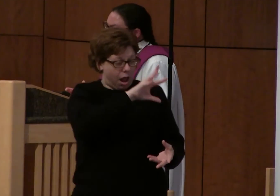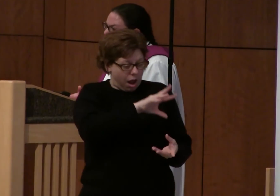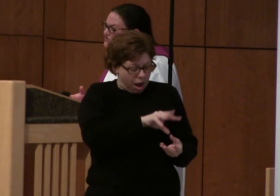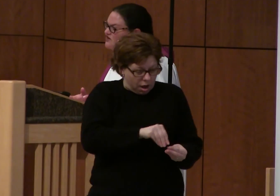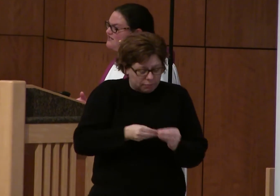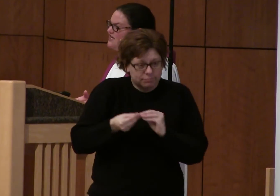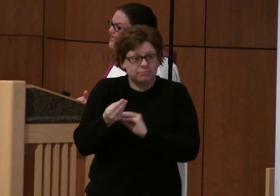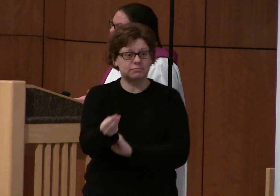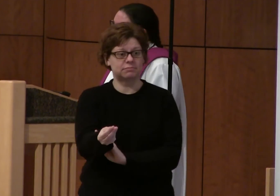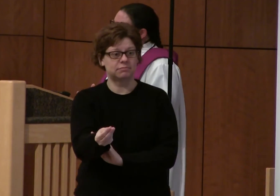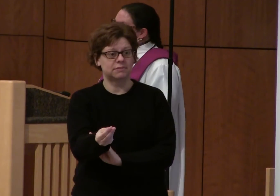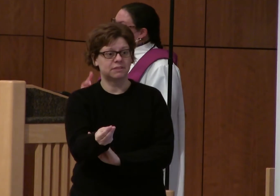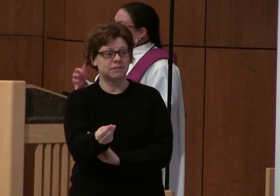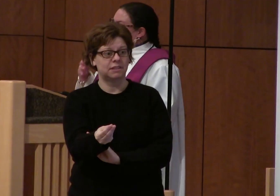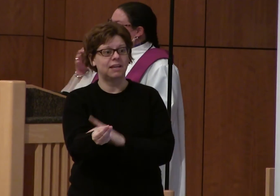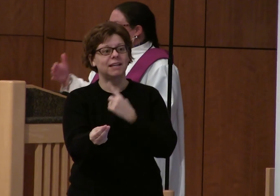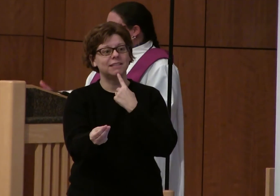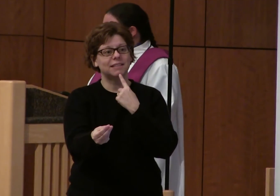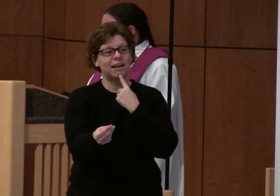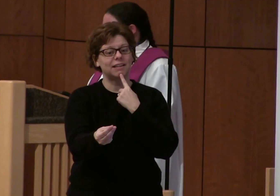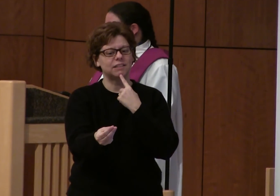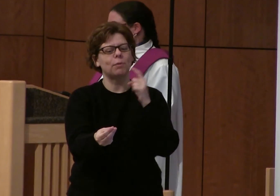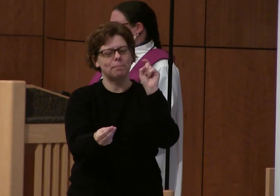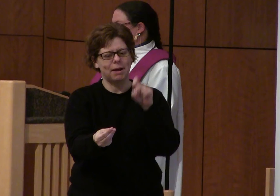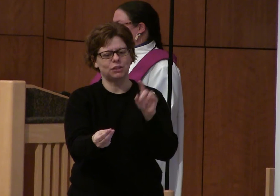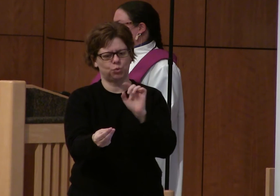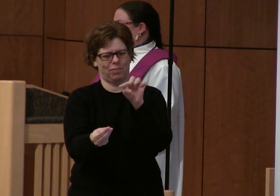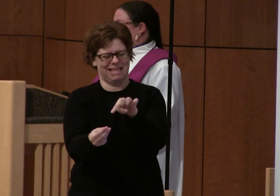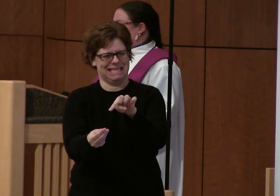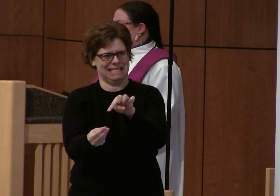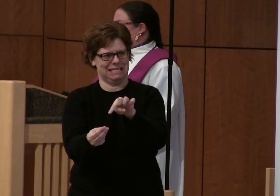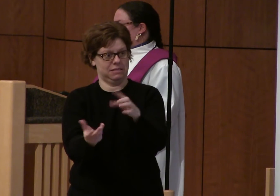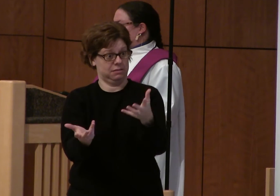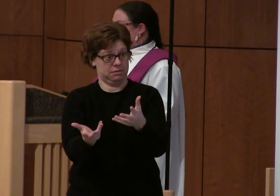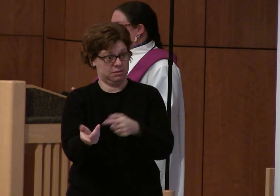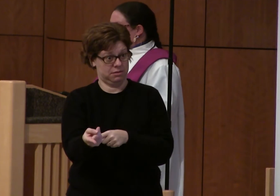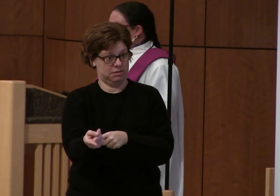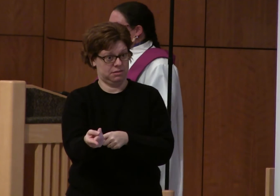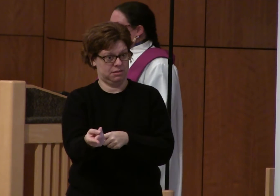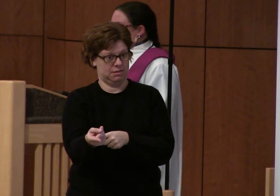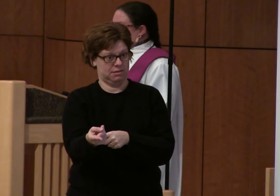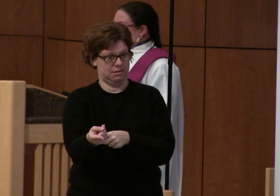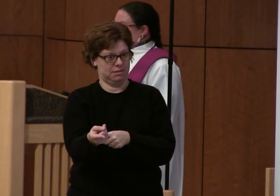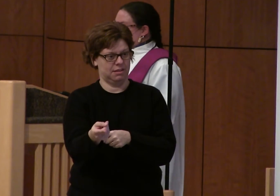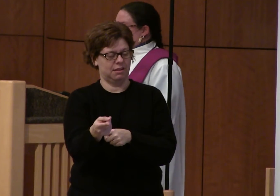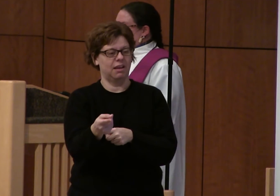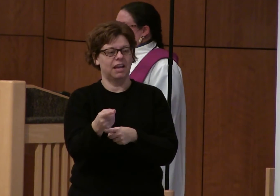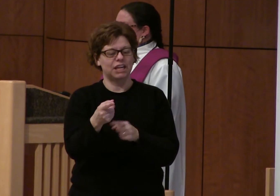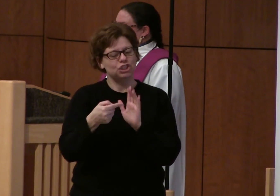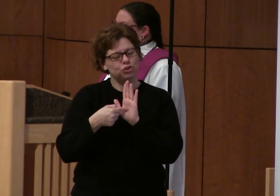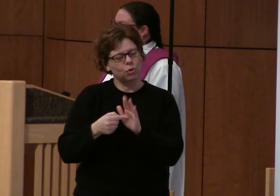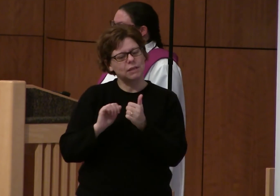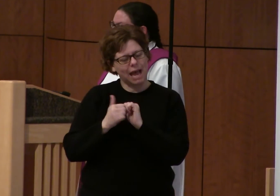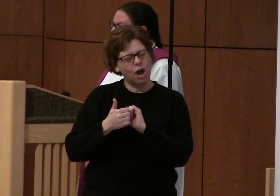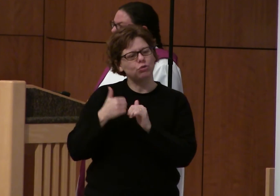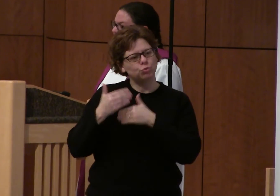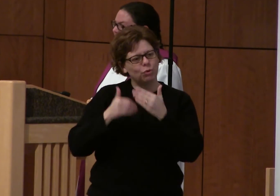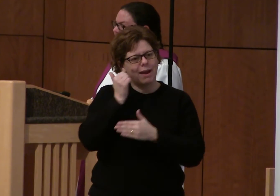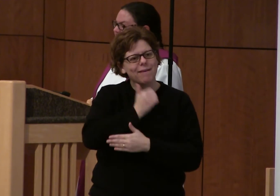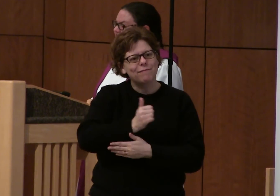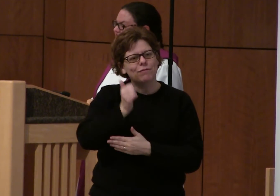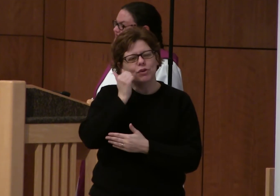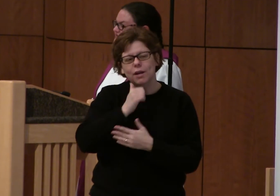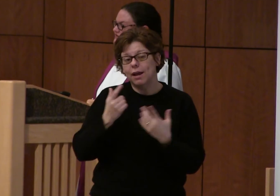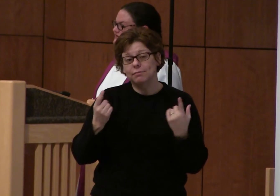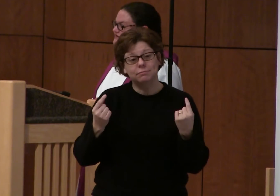way to instruct us on what we are to do. It tells us how to live. How to spend